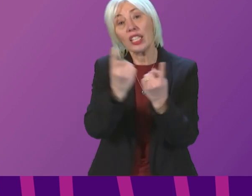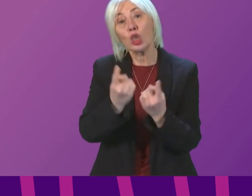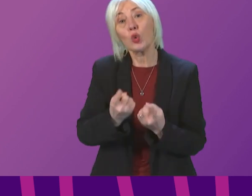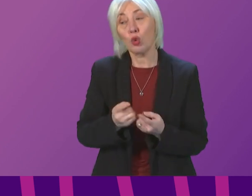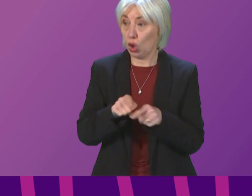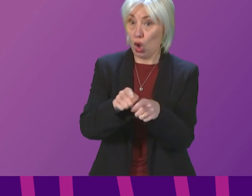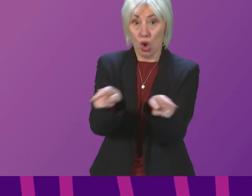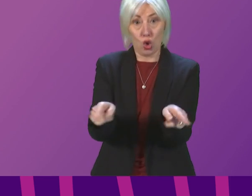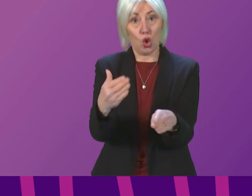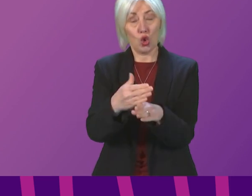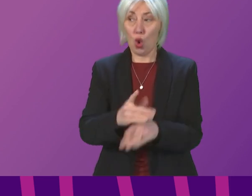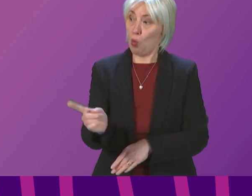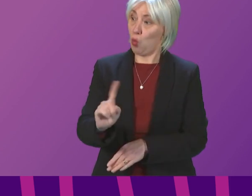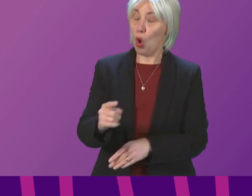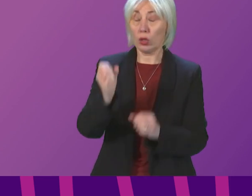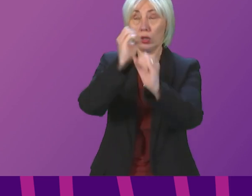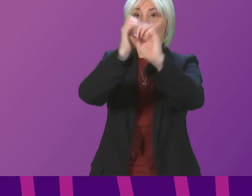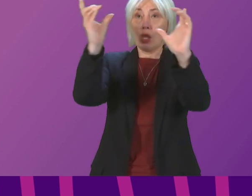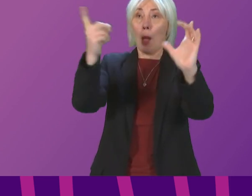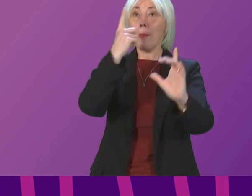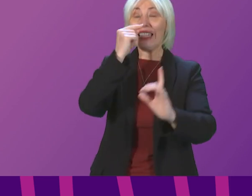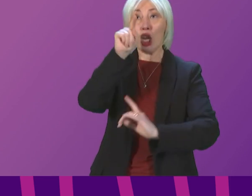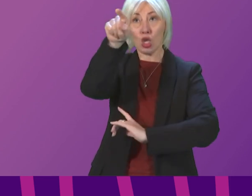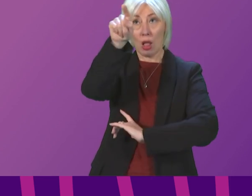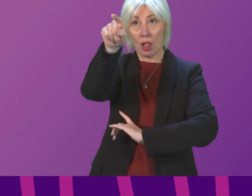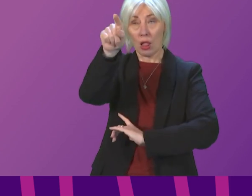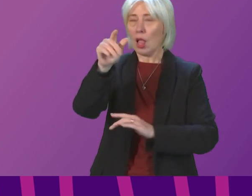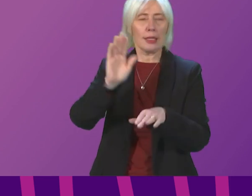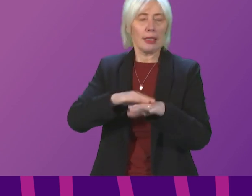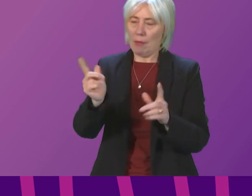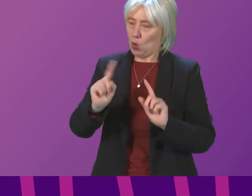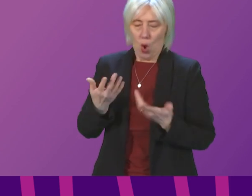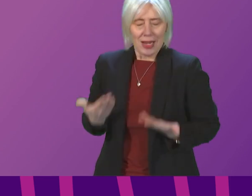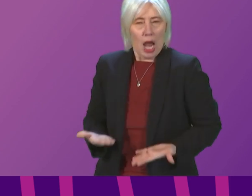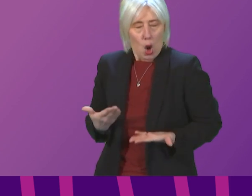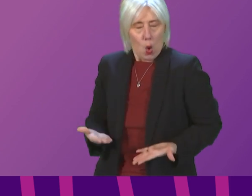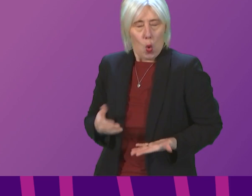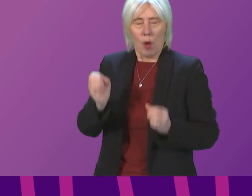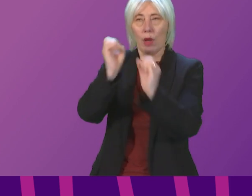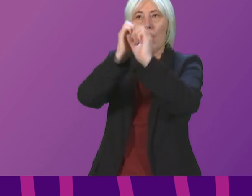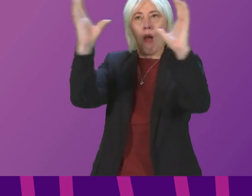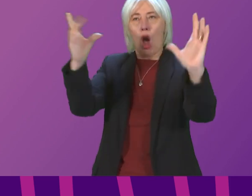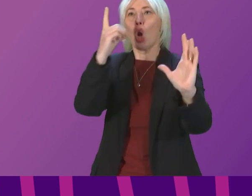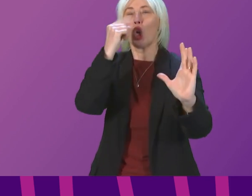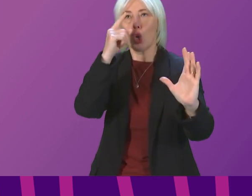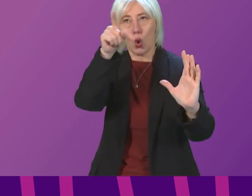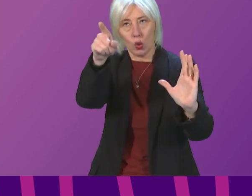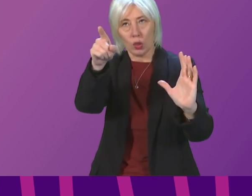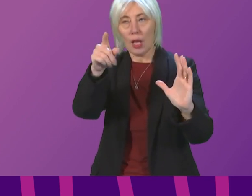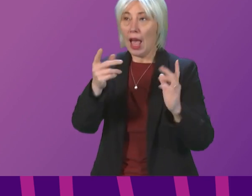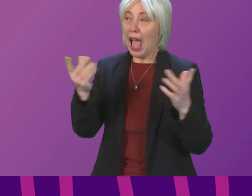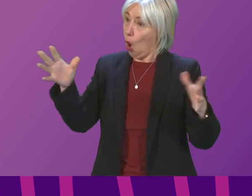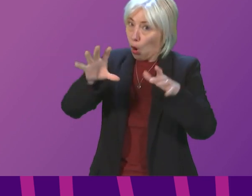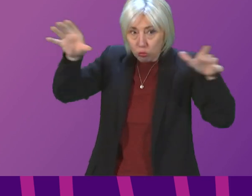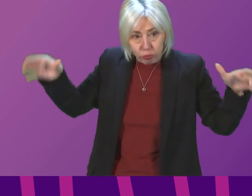imagine what could be, despite what is, and to journey with the Scottish people